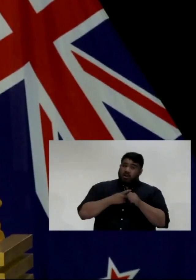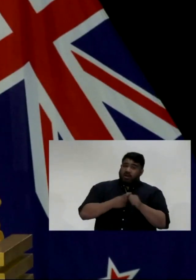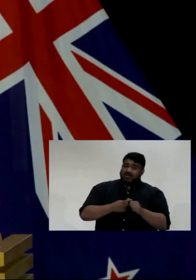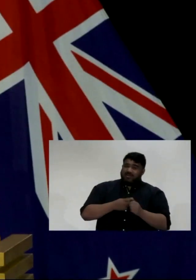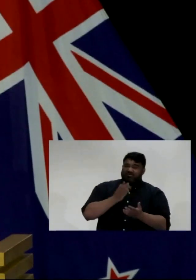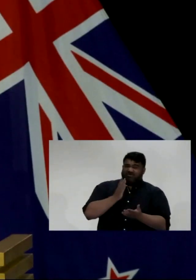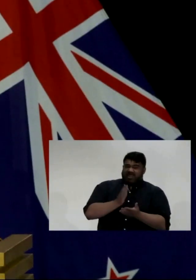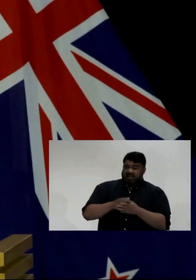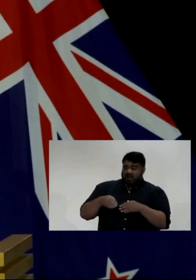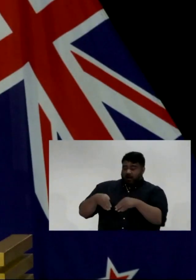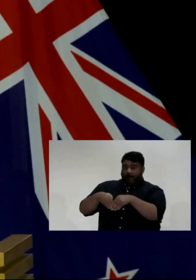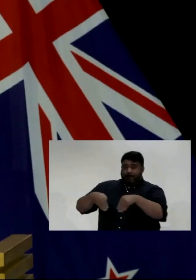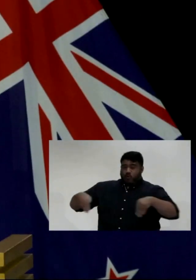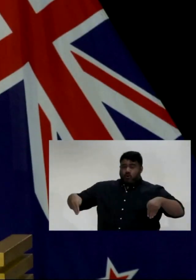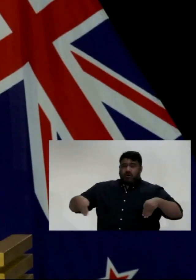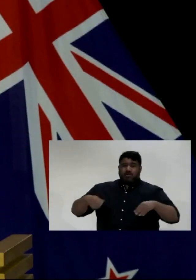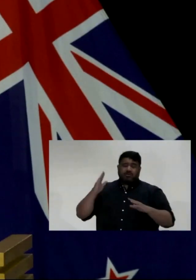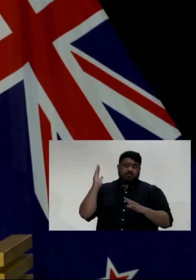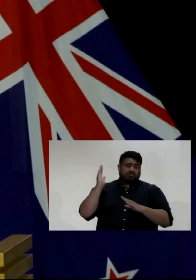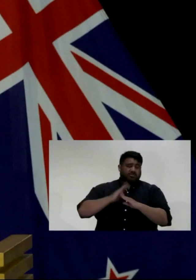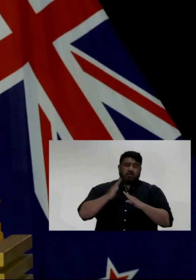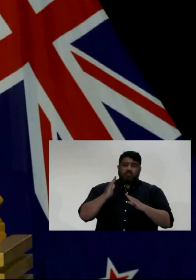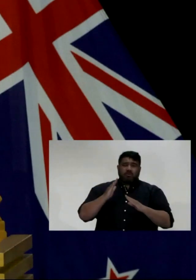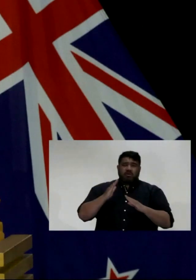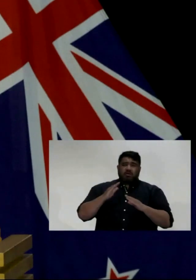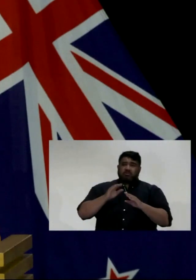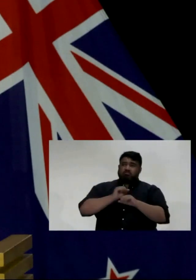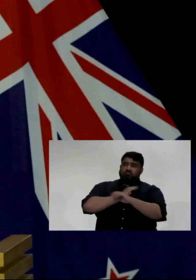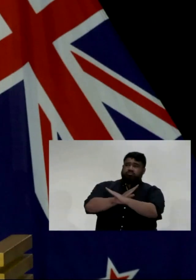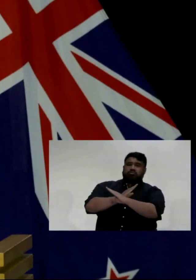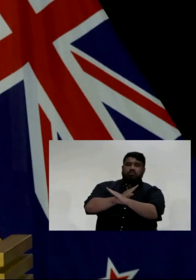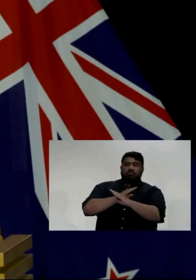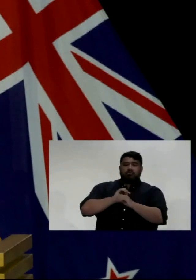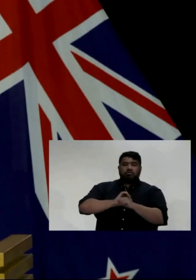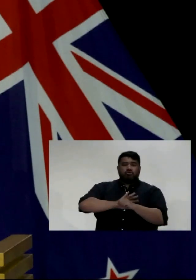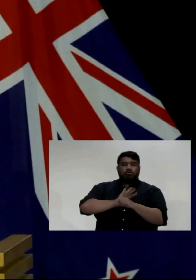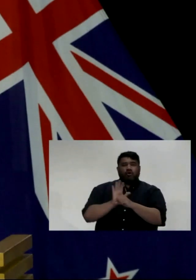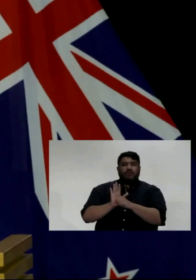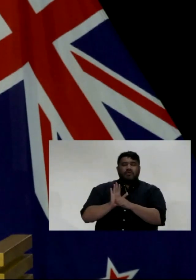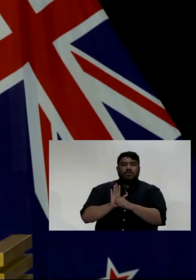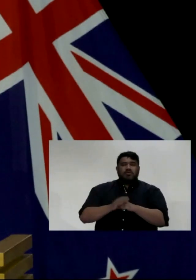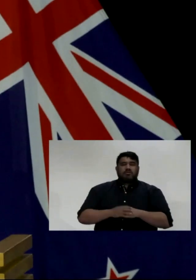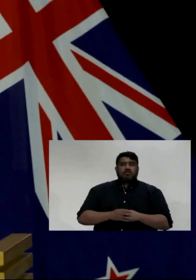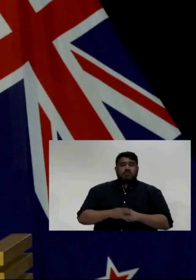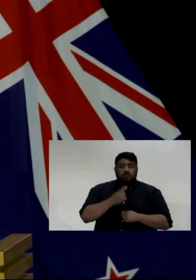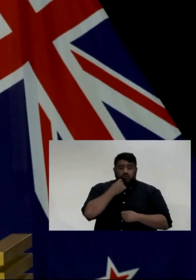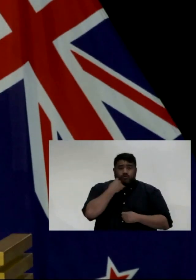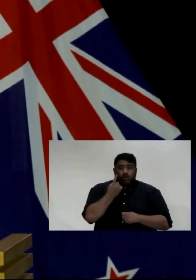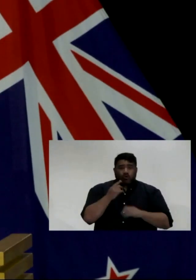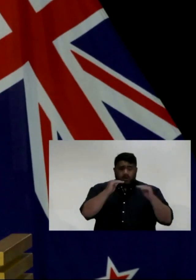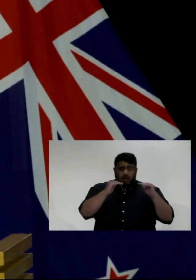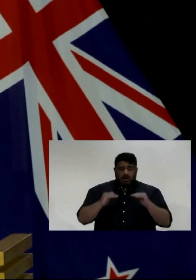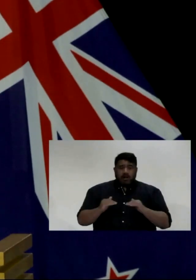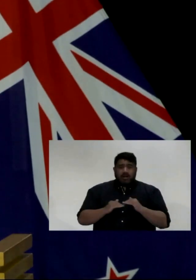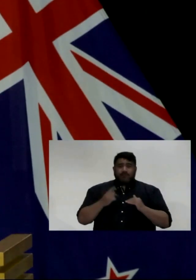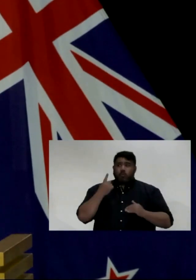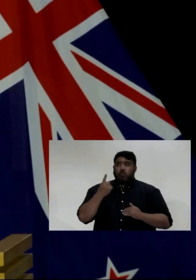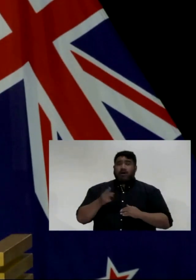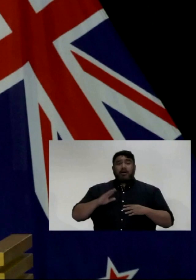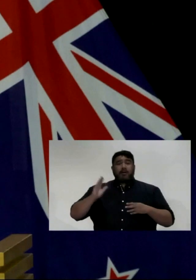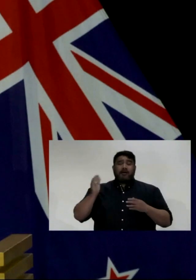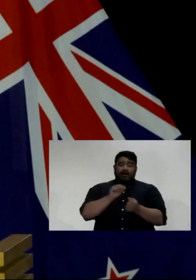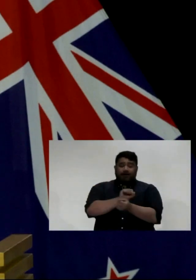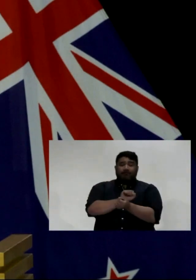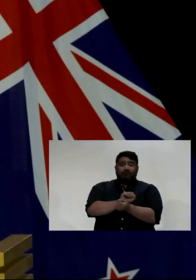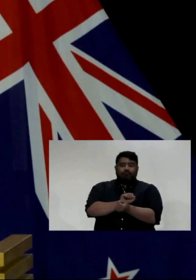is that our border is critical. Prime Minister Jacinda Ardern had warned that new cases may come up as New Zealanders return home, and